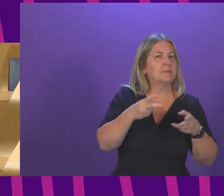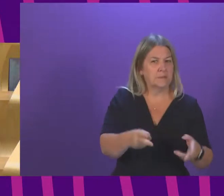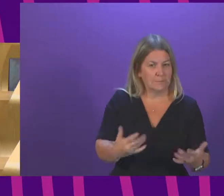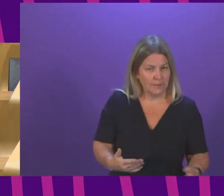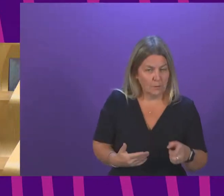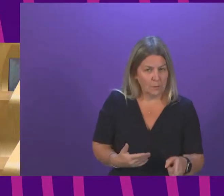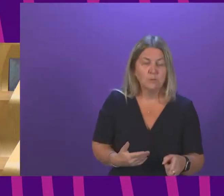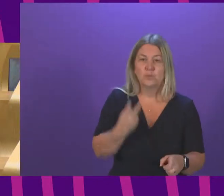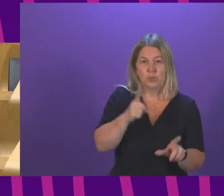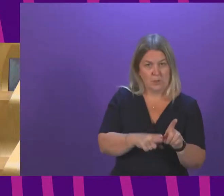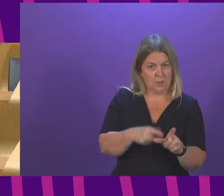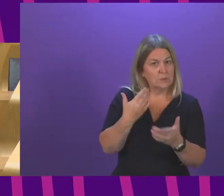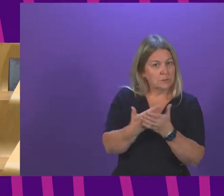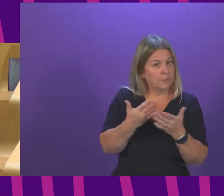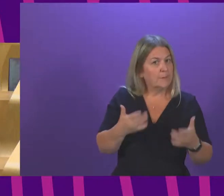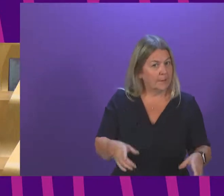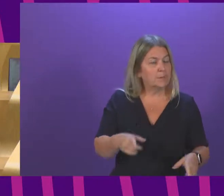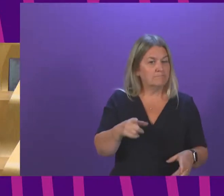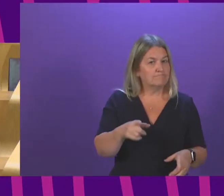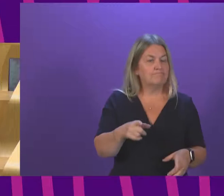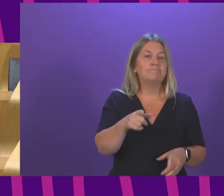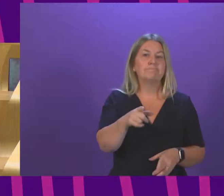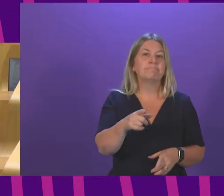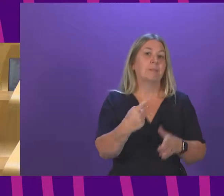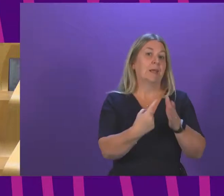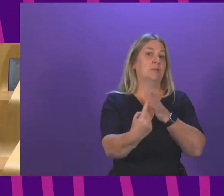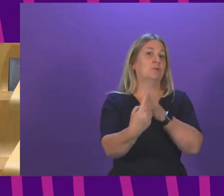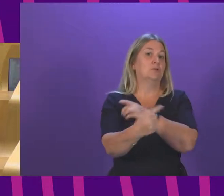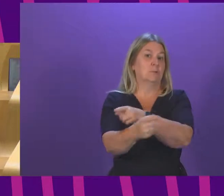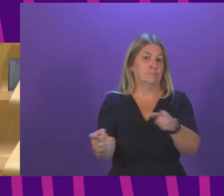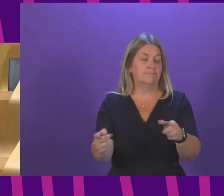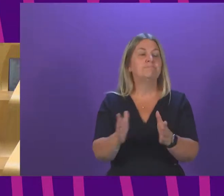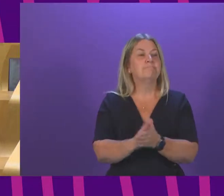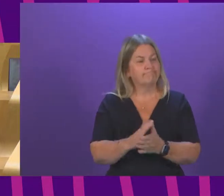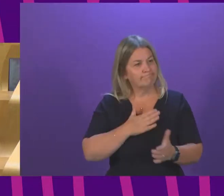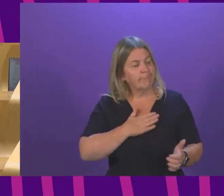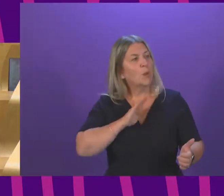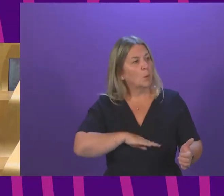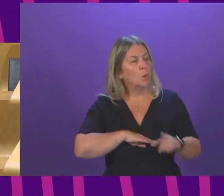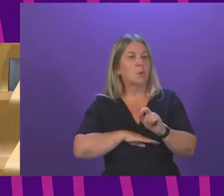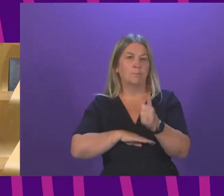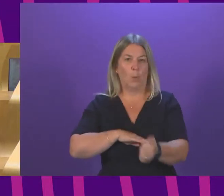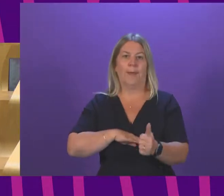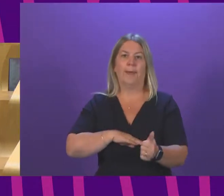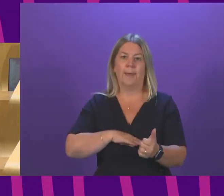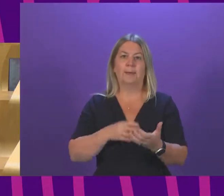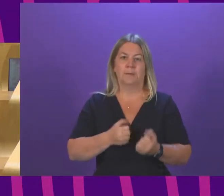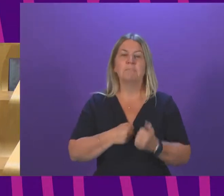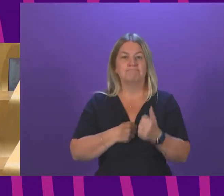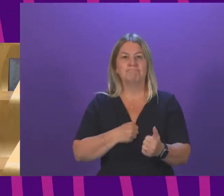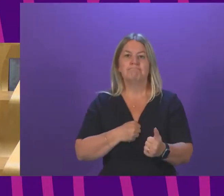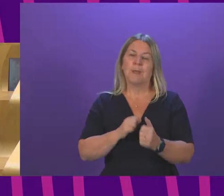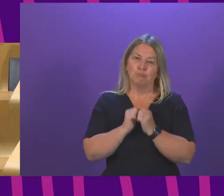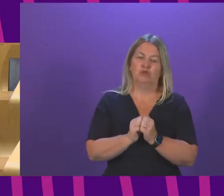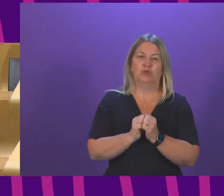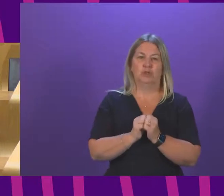around about two years is that individuals are appreciating a pathway that is enabling them to